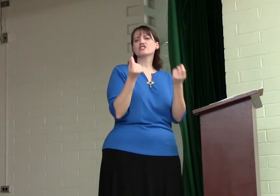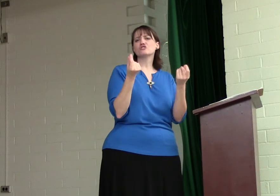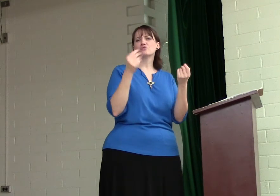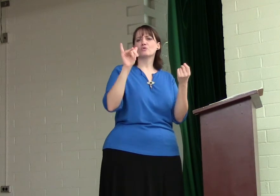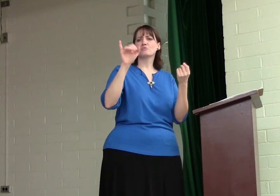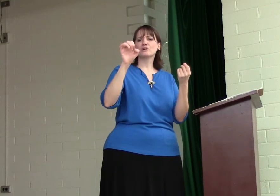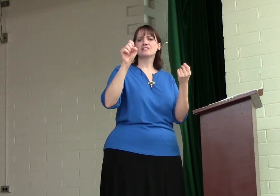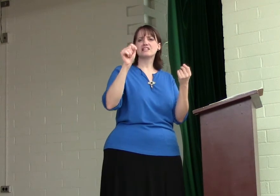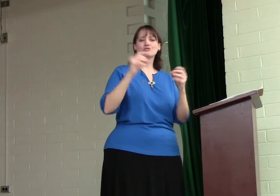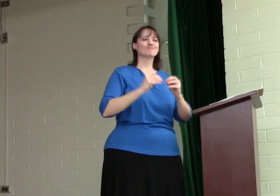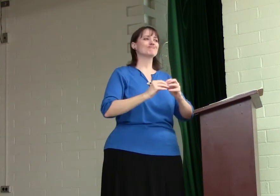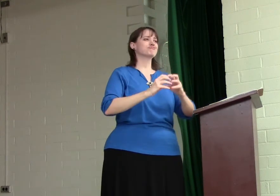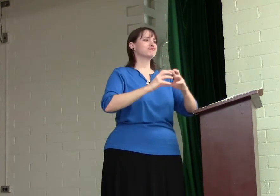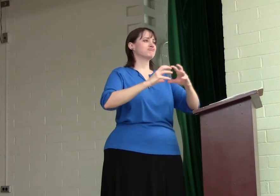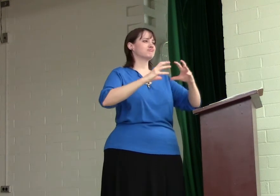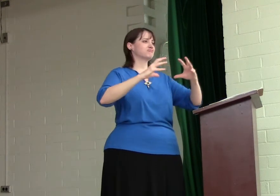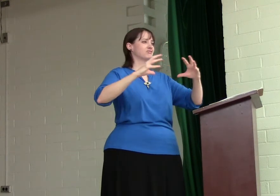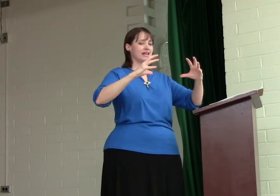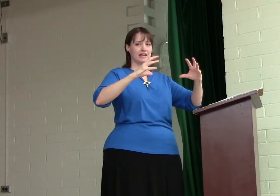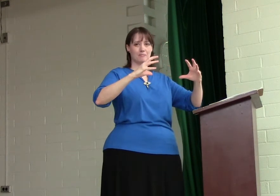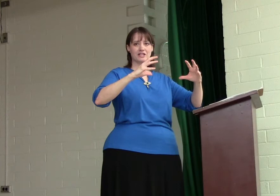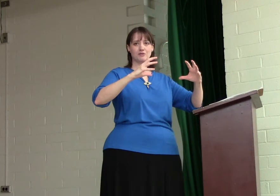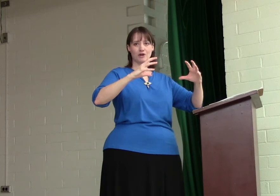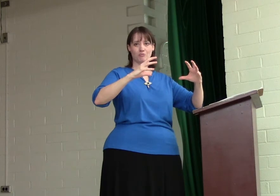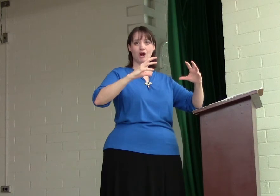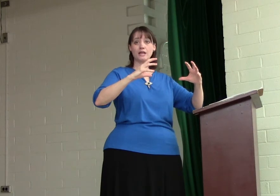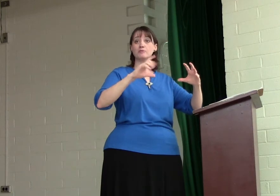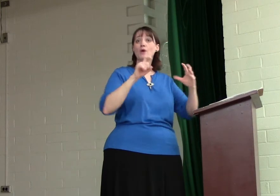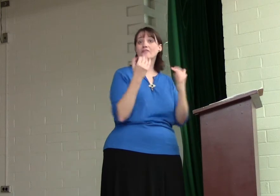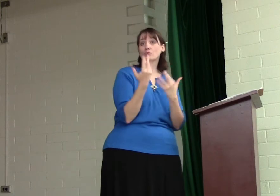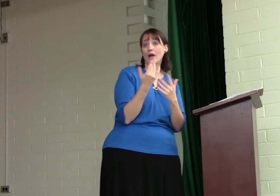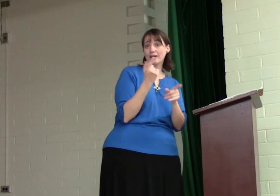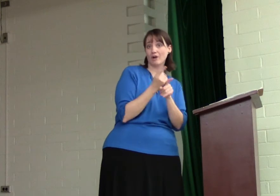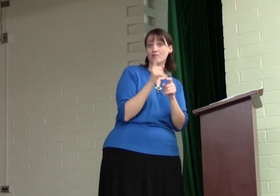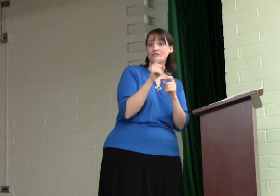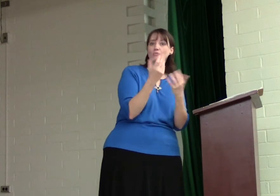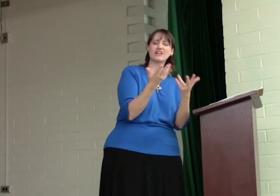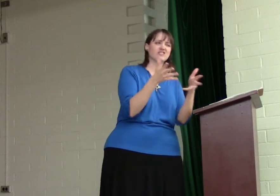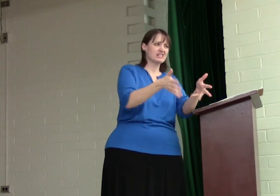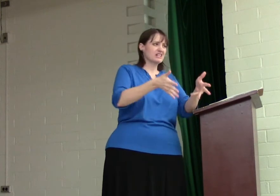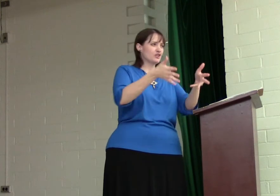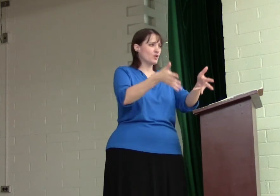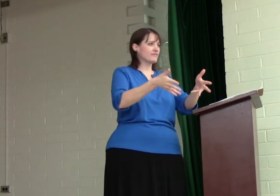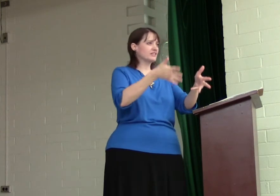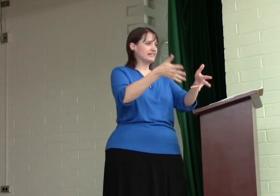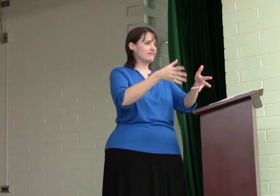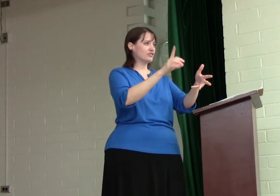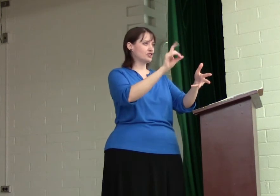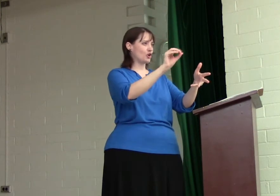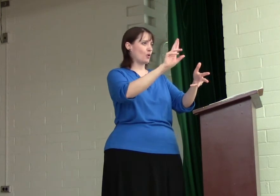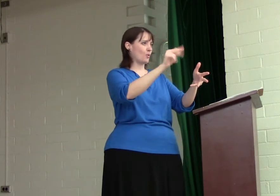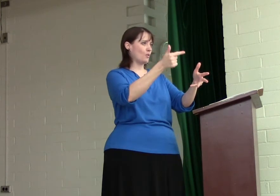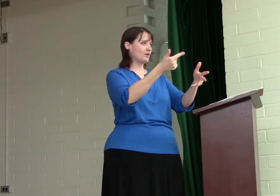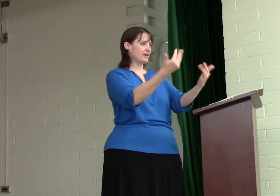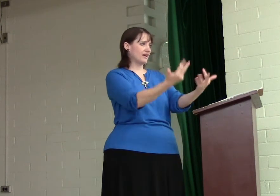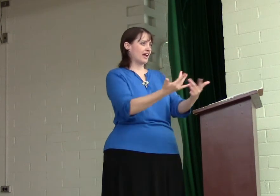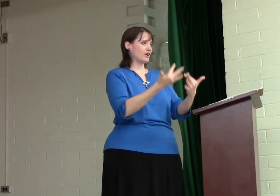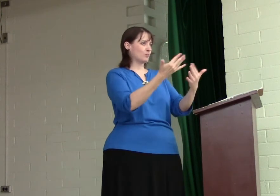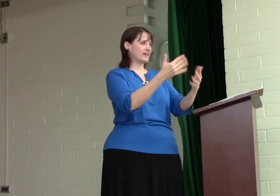does it do, though? What does the yeast do? It makes the bread rise. But you have to wait, right? You have to wait. You have to leave the dough and wait